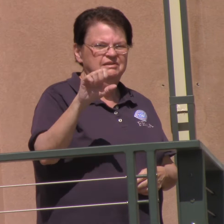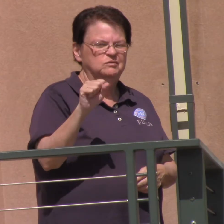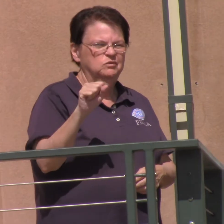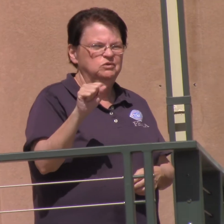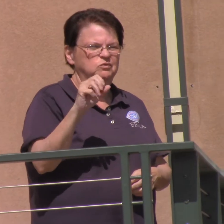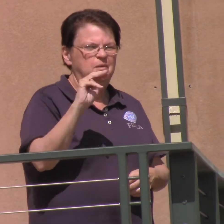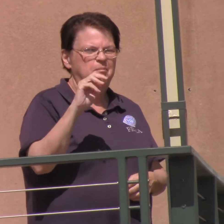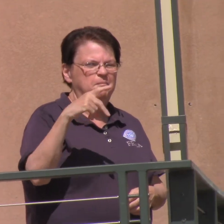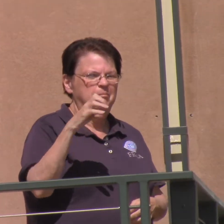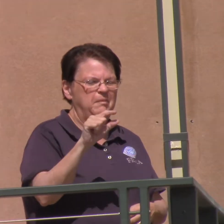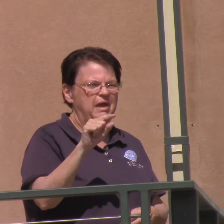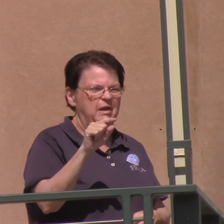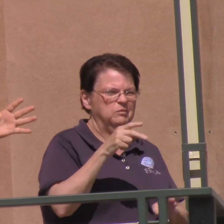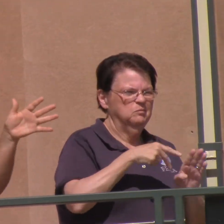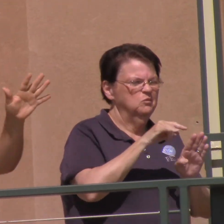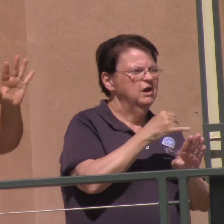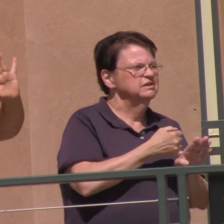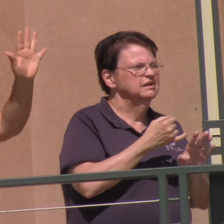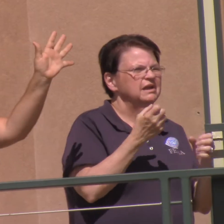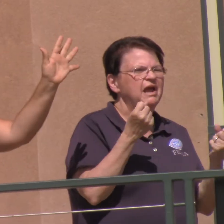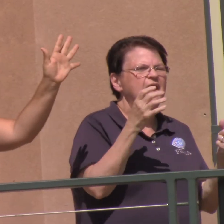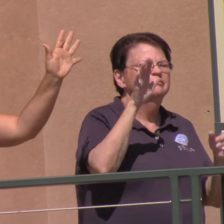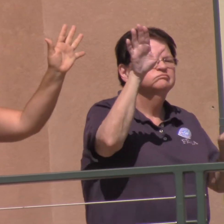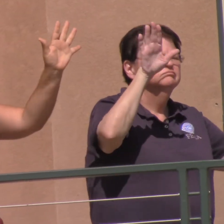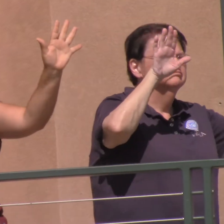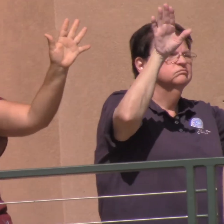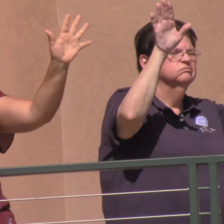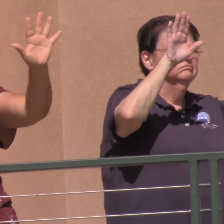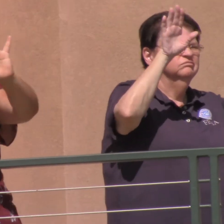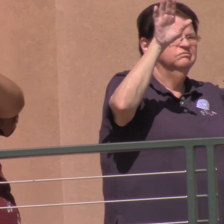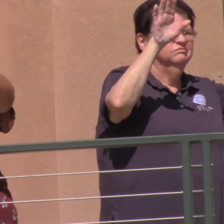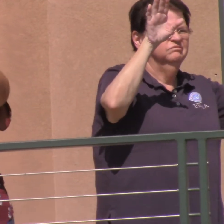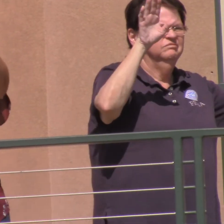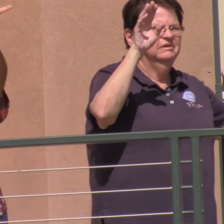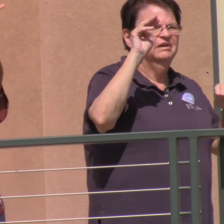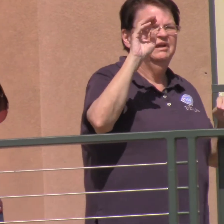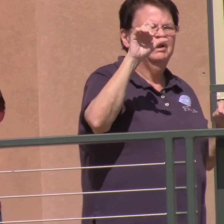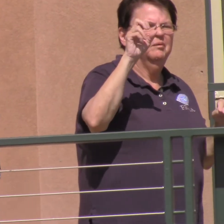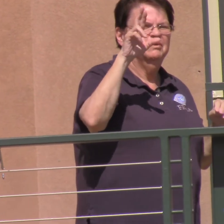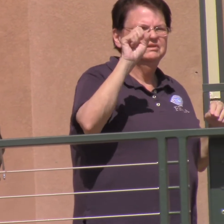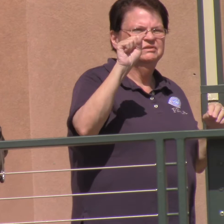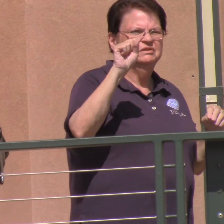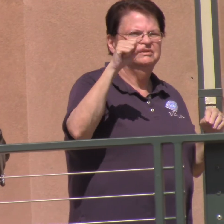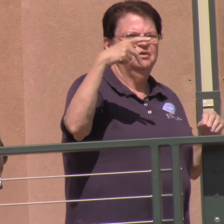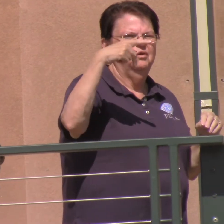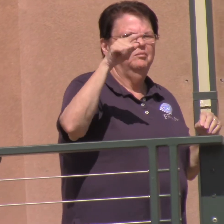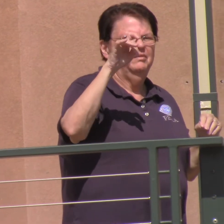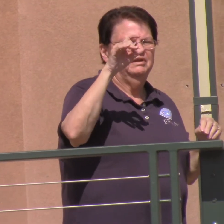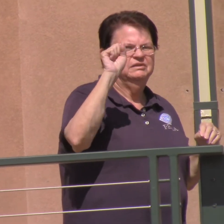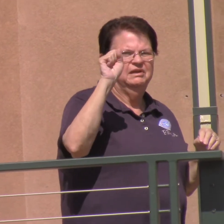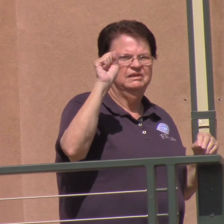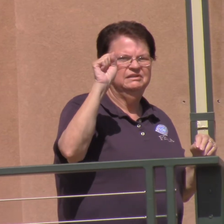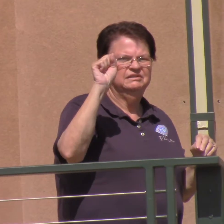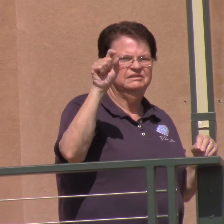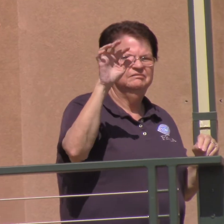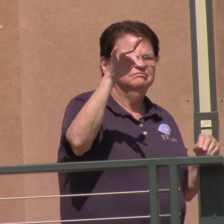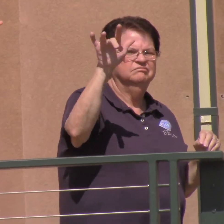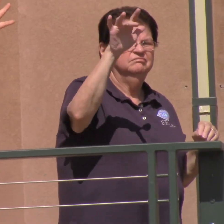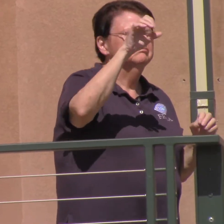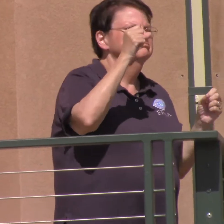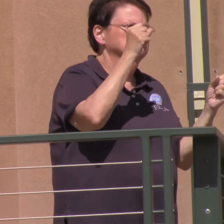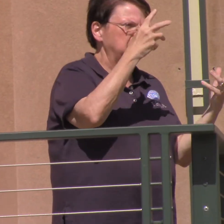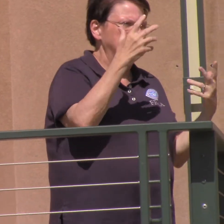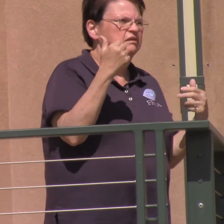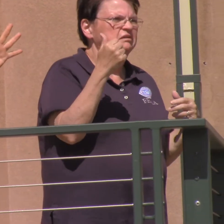project. And I see how many people here are marlomas or commissioners or parciantes? So